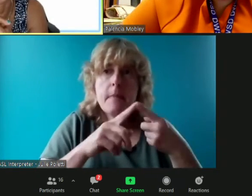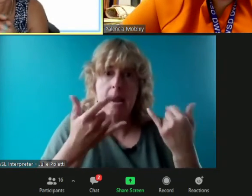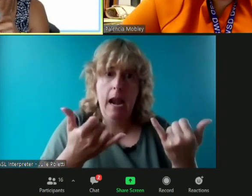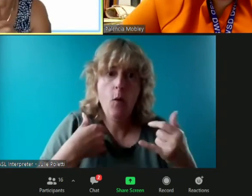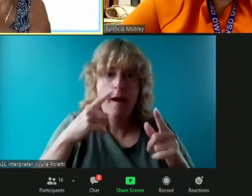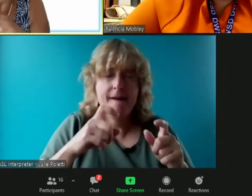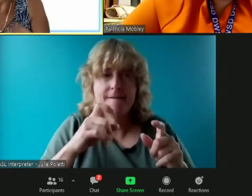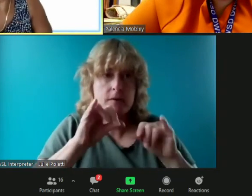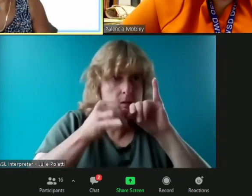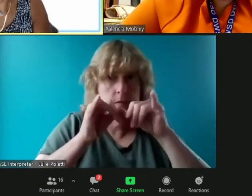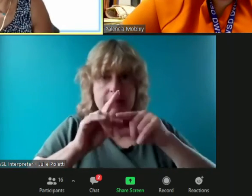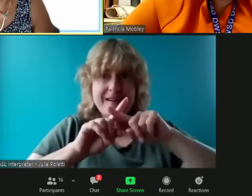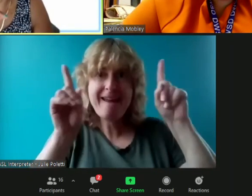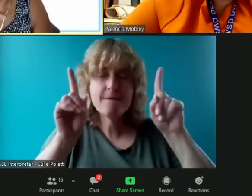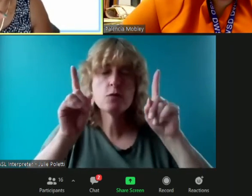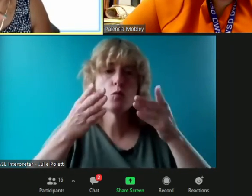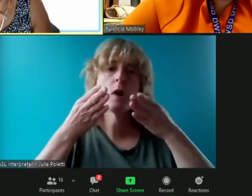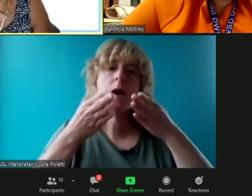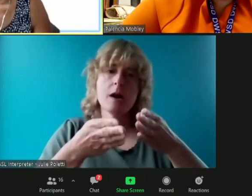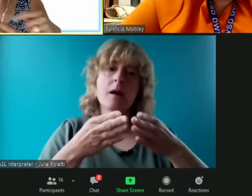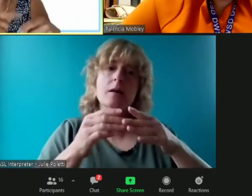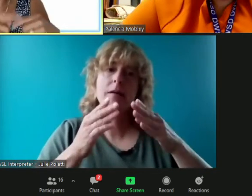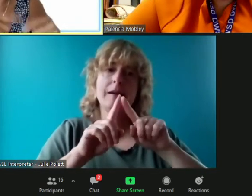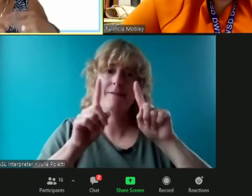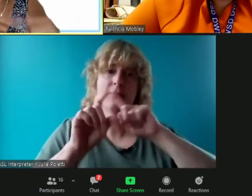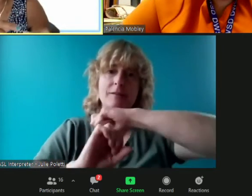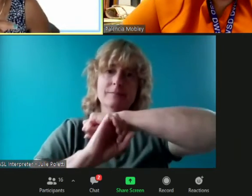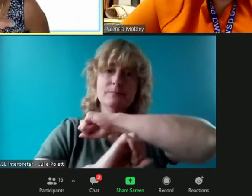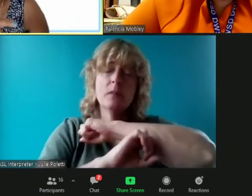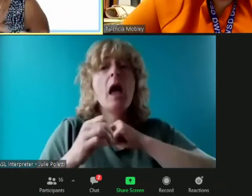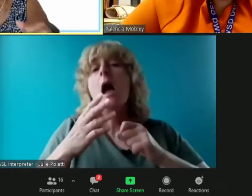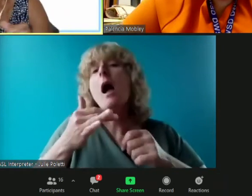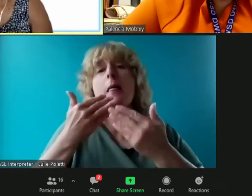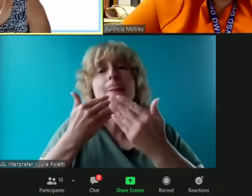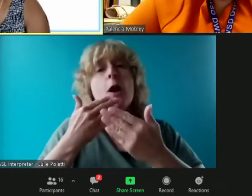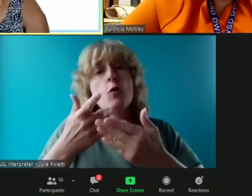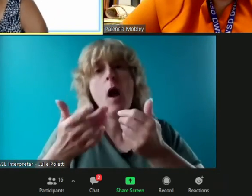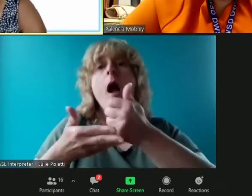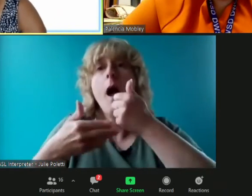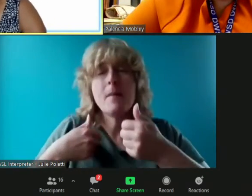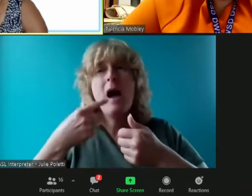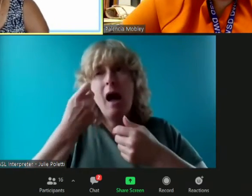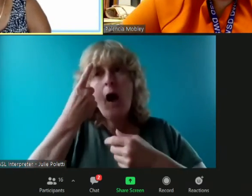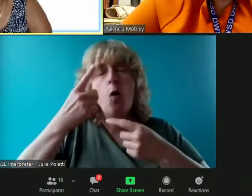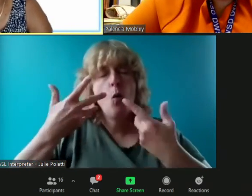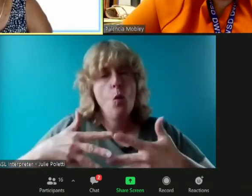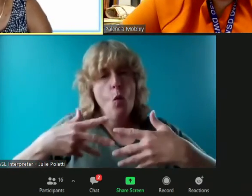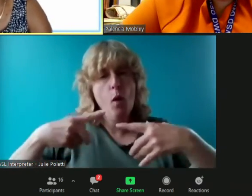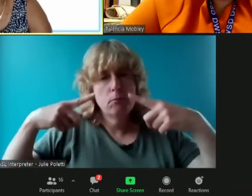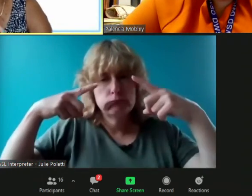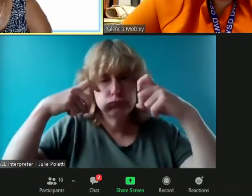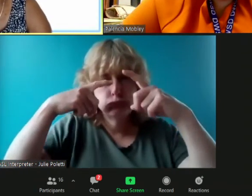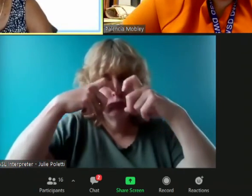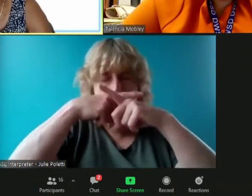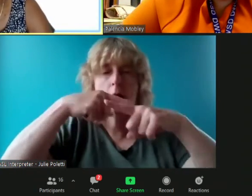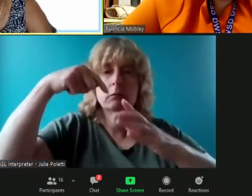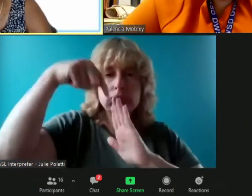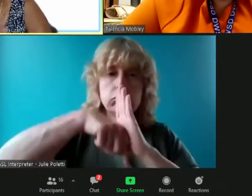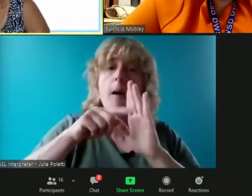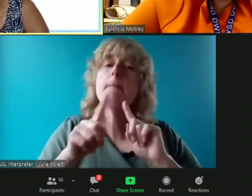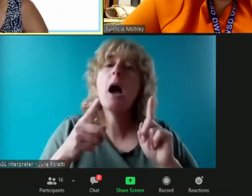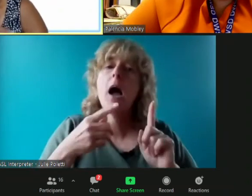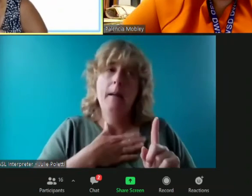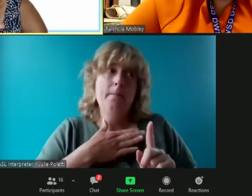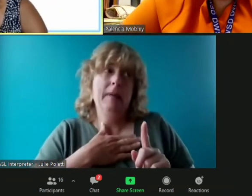and and i've got my wonderful partners saying we're almost out of time um so what i would like again if you could provide the